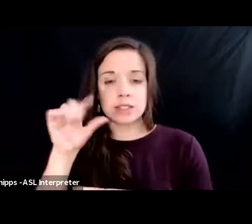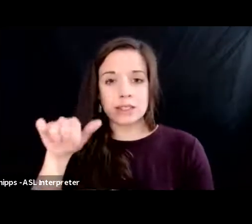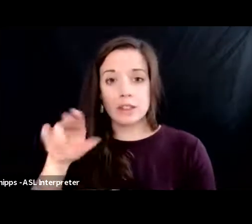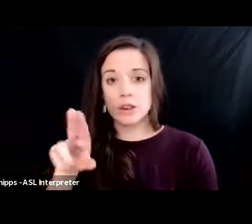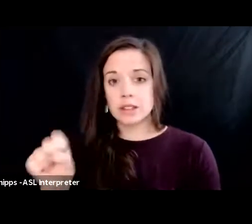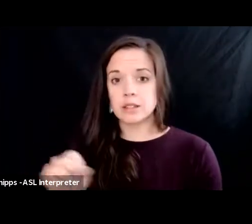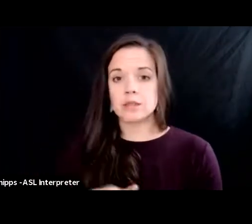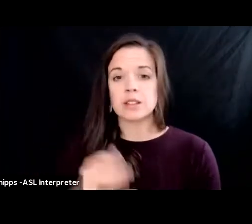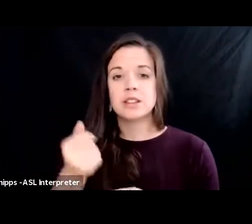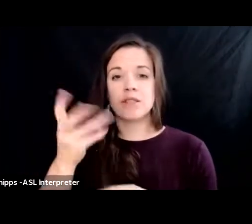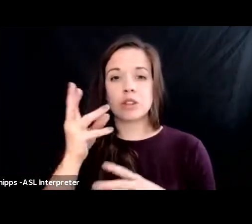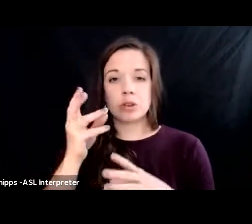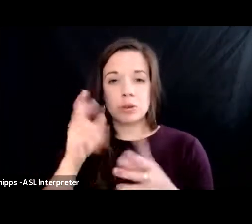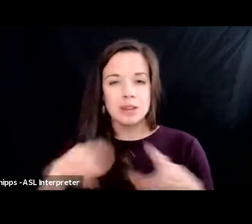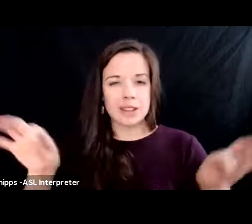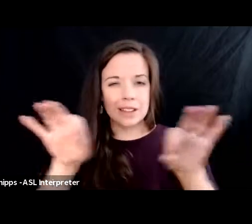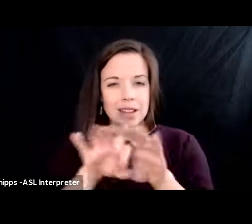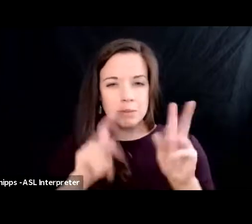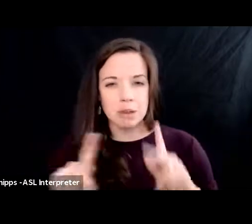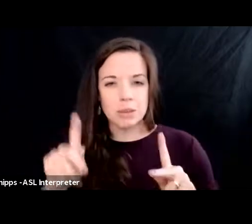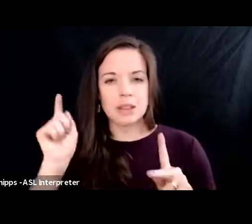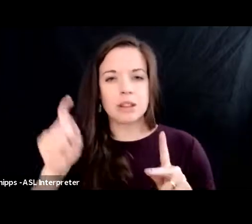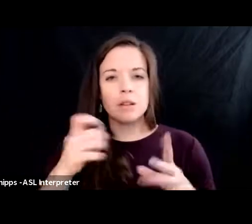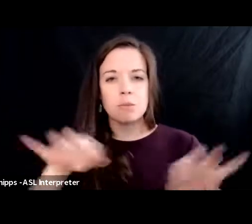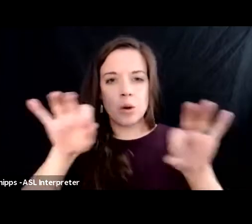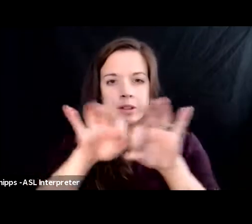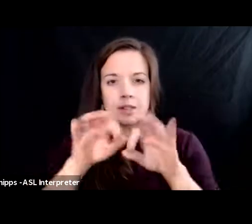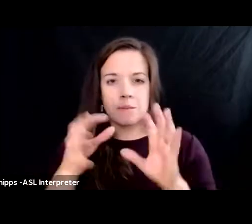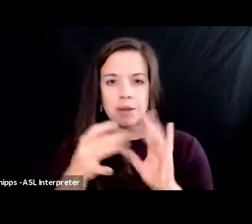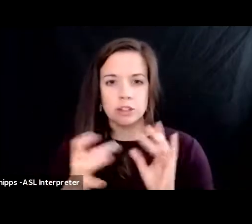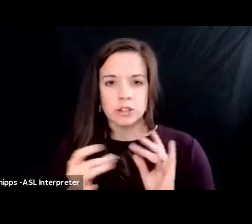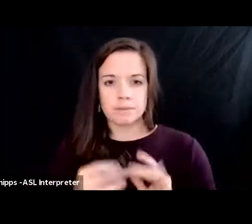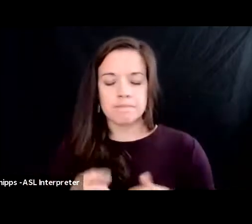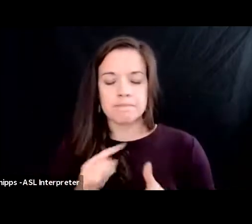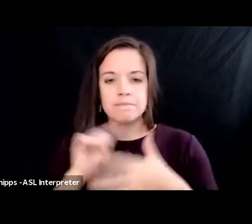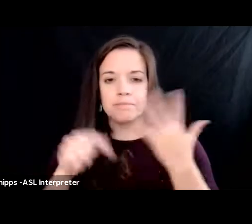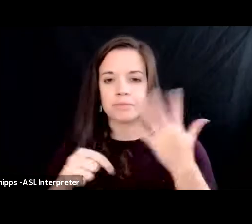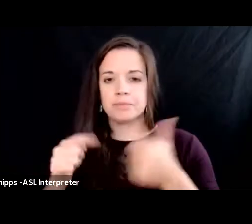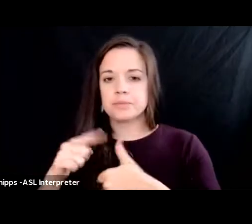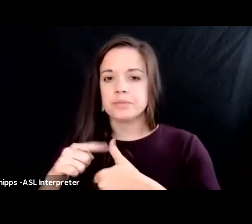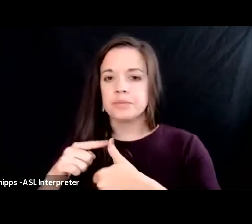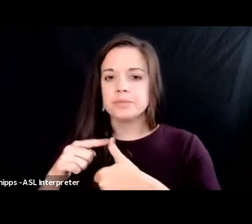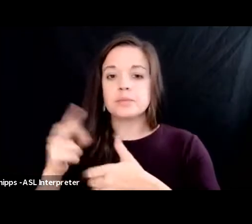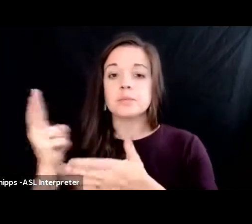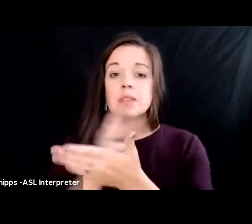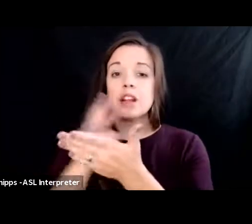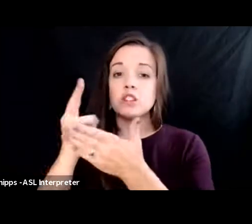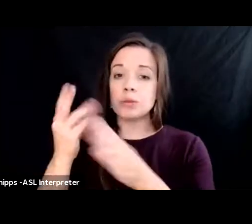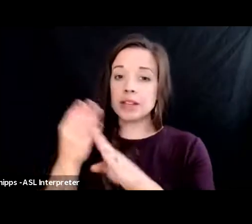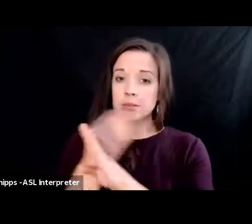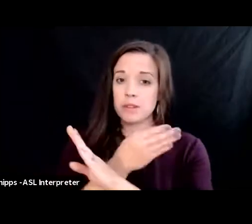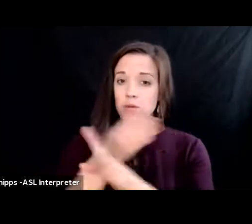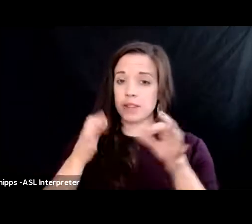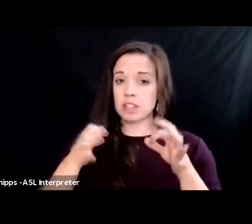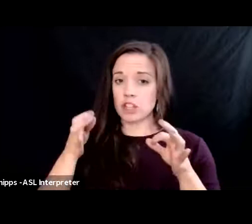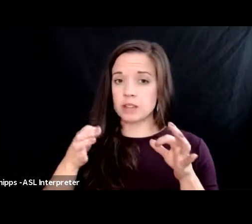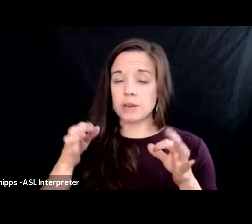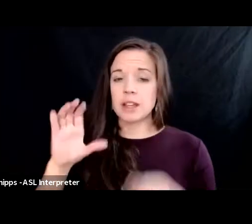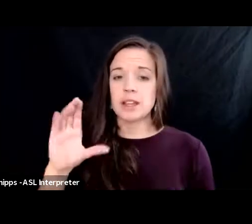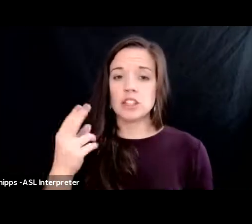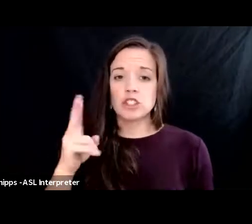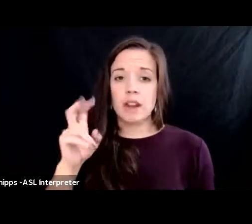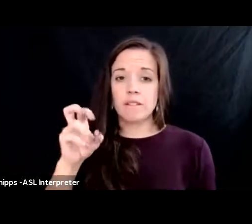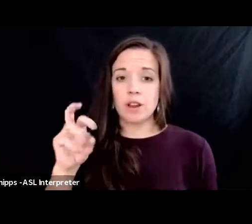in this process that are important to mention as i said two weeks before the ecuadorian judgment chevron